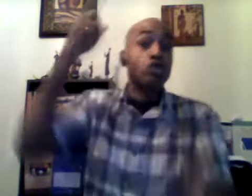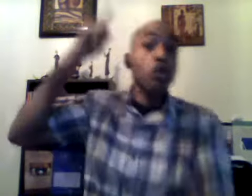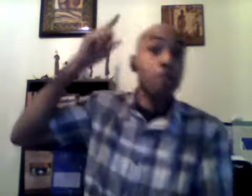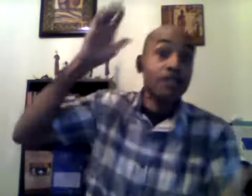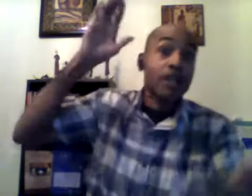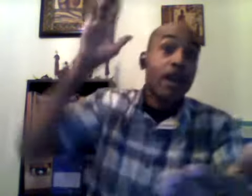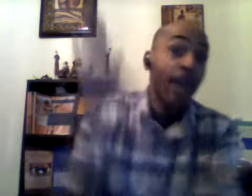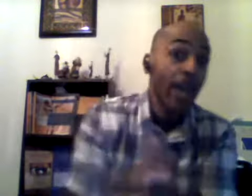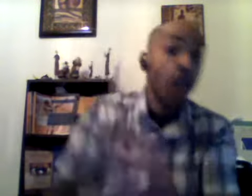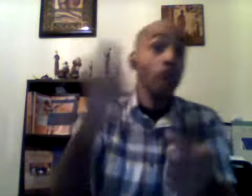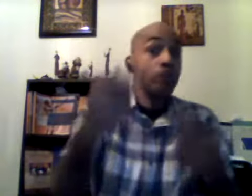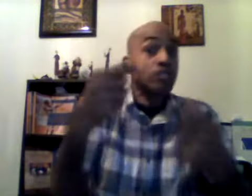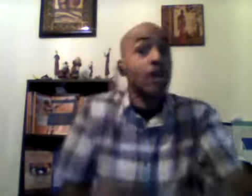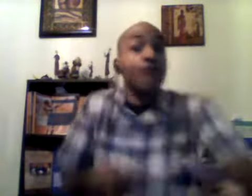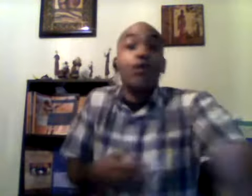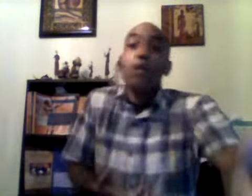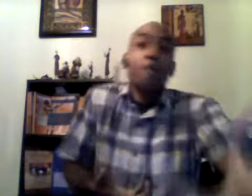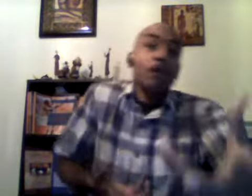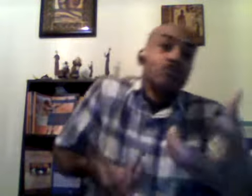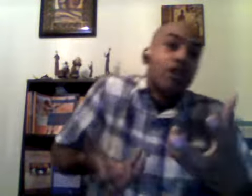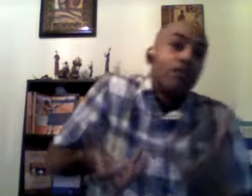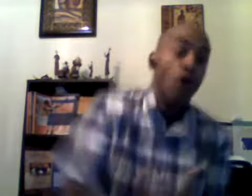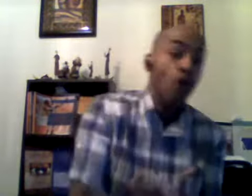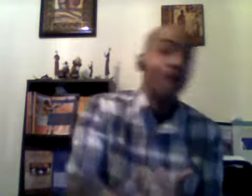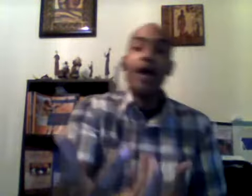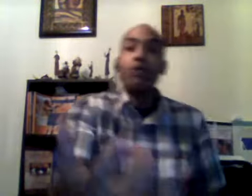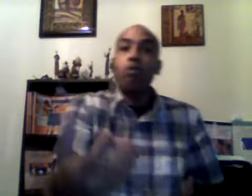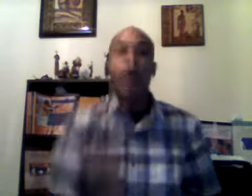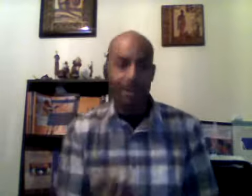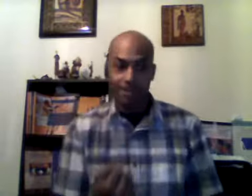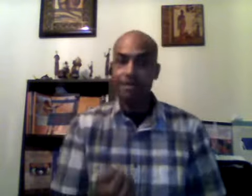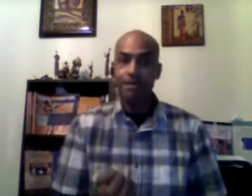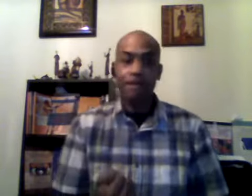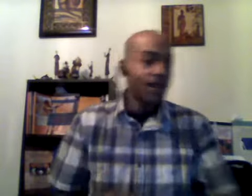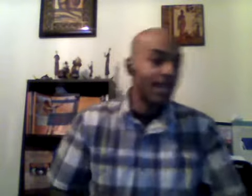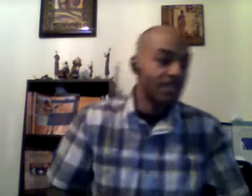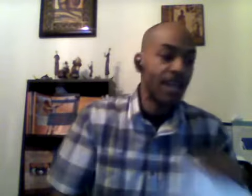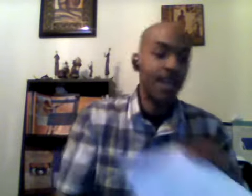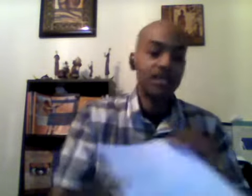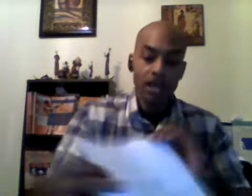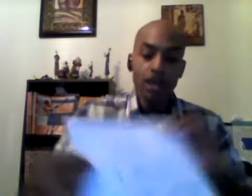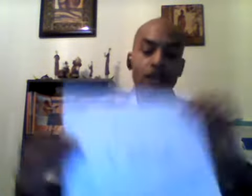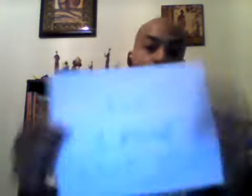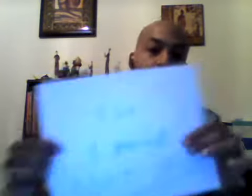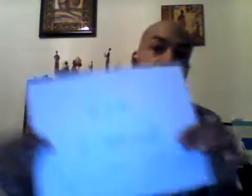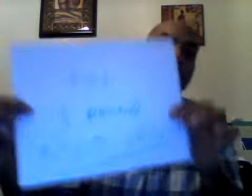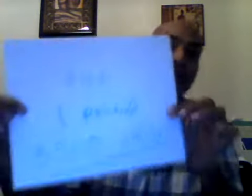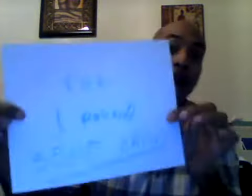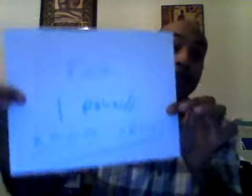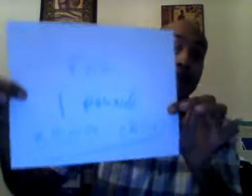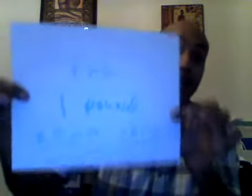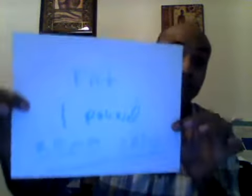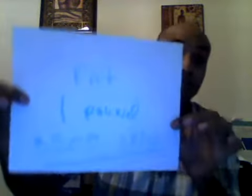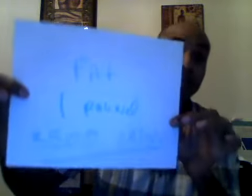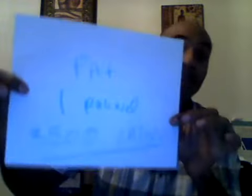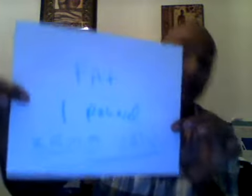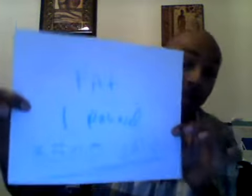you must heal yourself you must remove that weight it takes 3500 calories